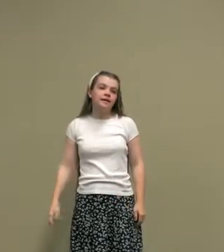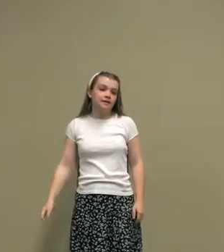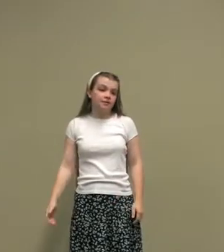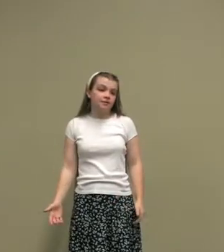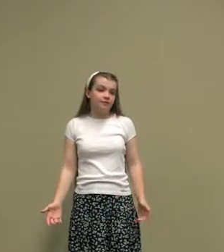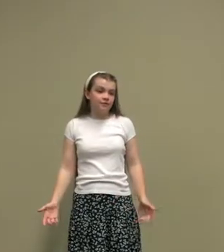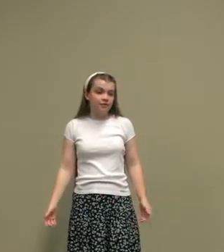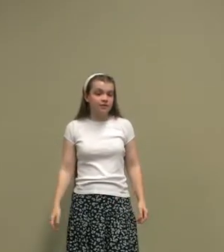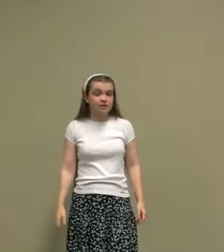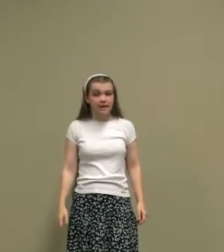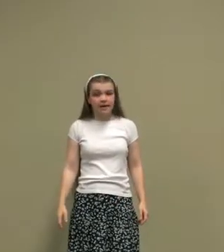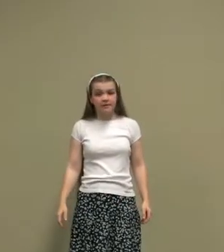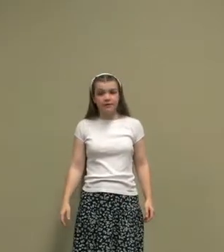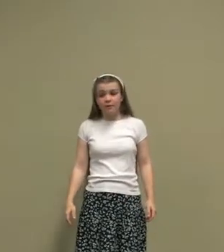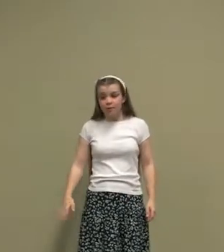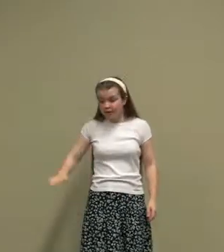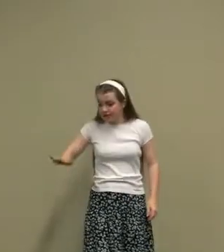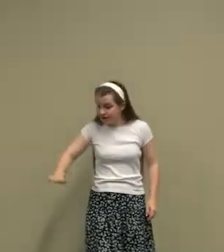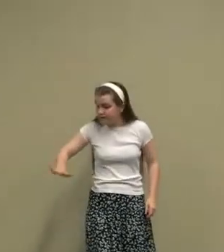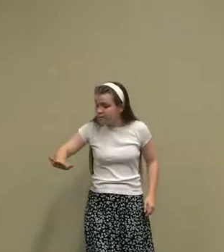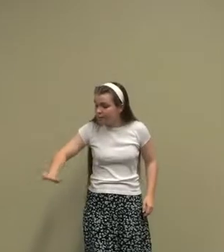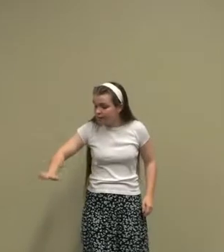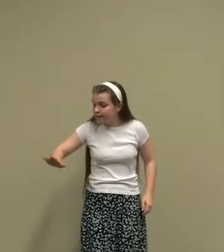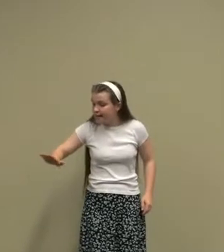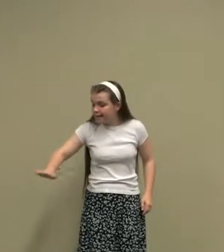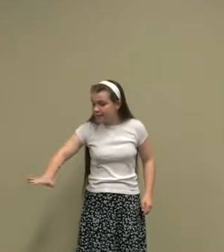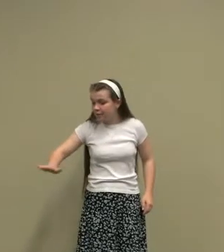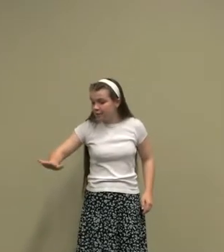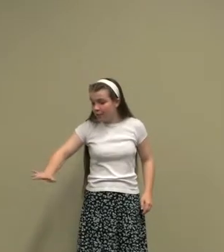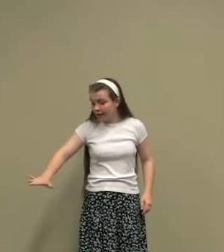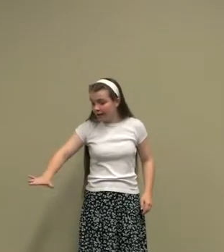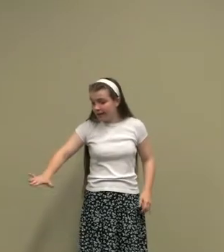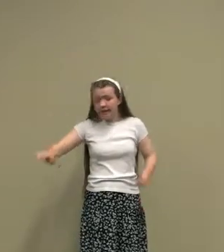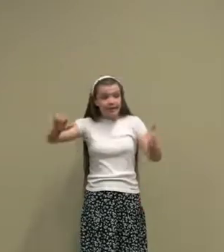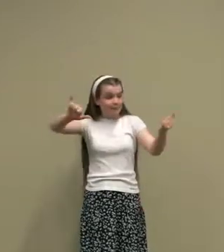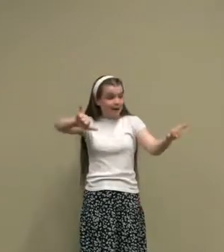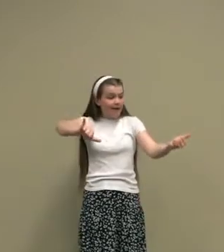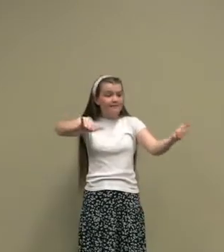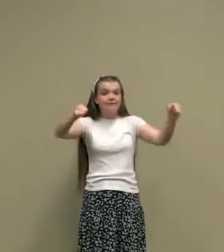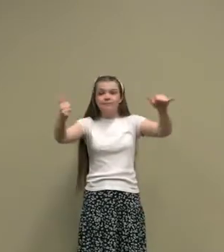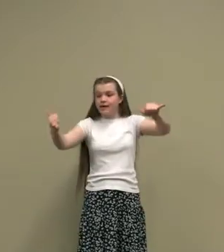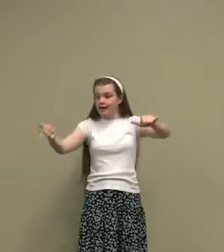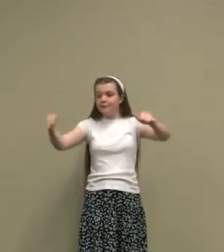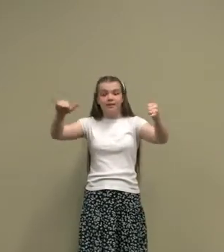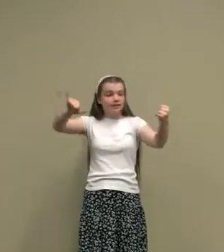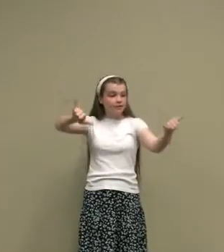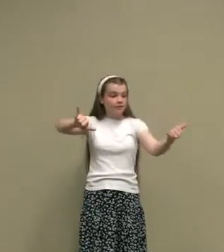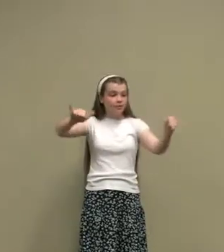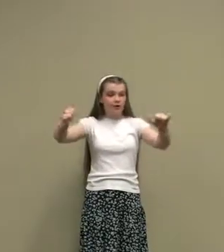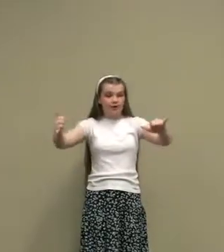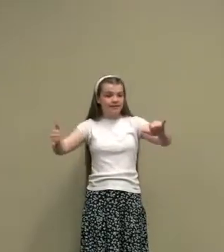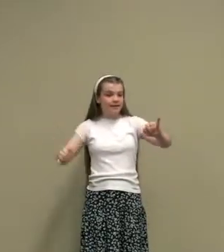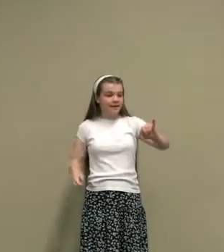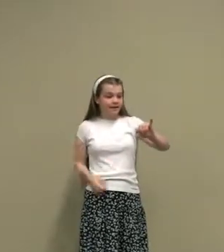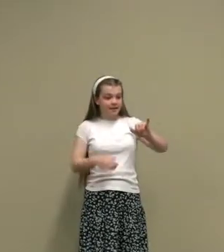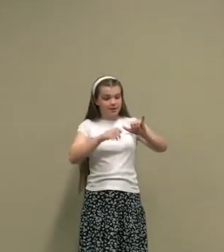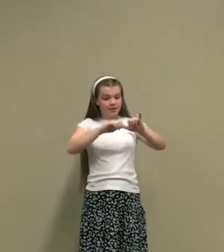So the first verse starts out, When Jesus was a little boy, he might have played with little toys. That's your